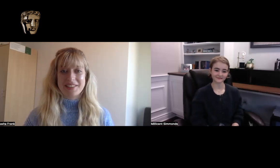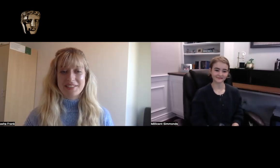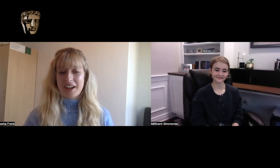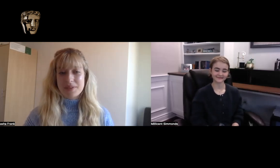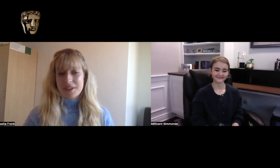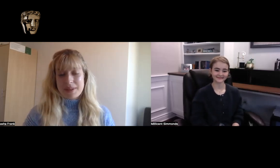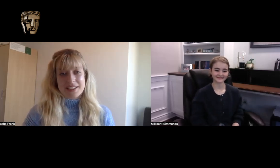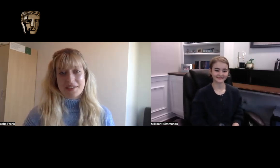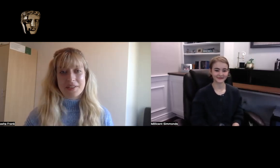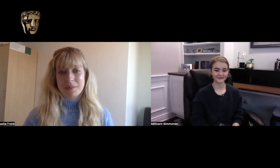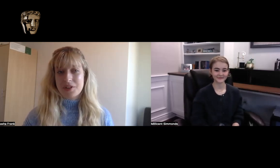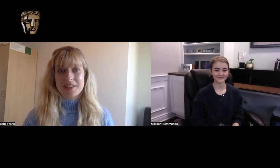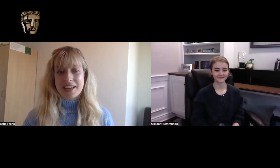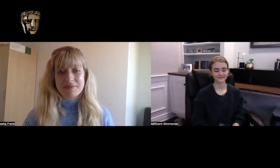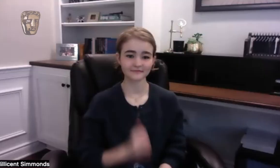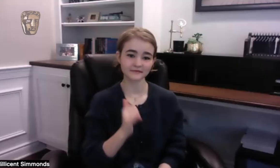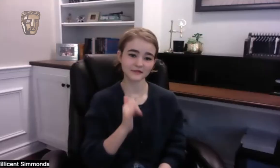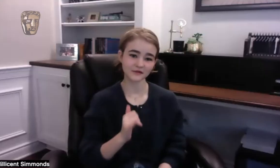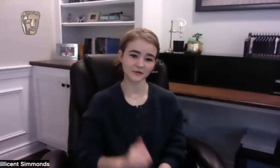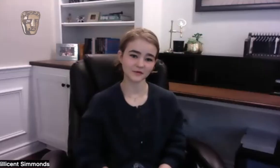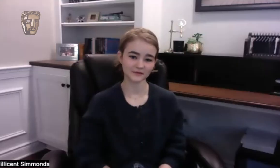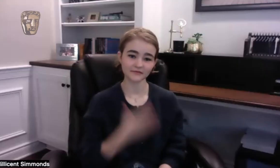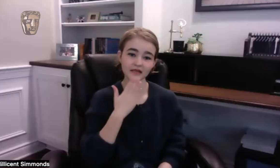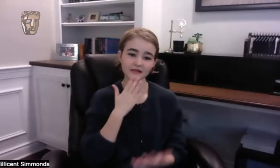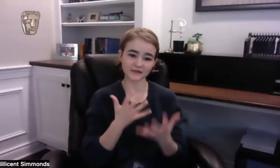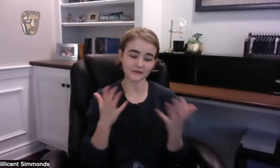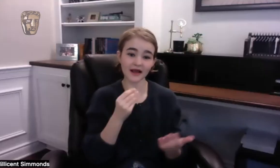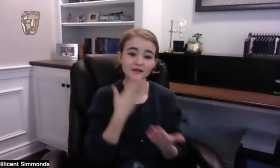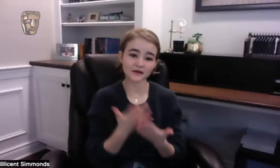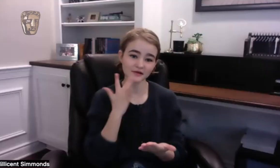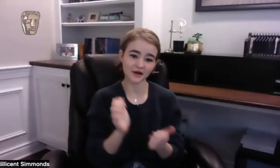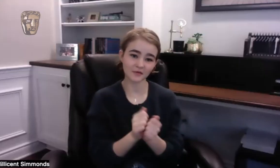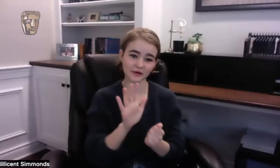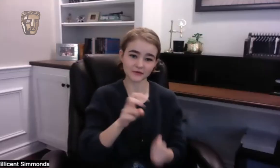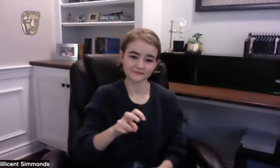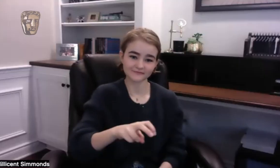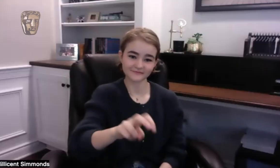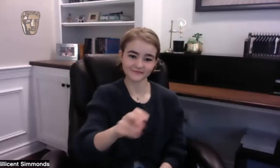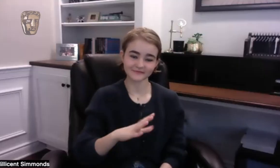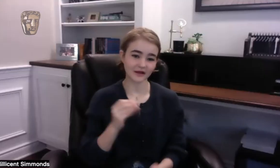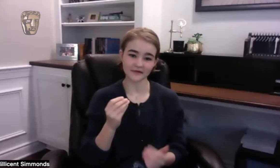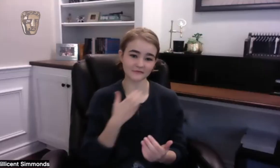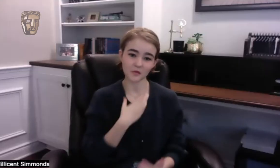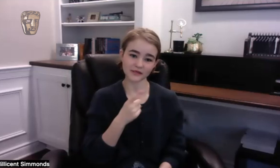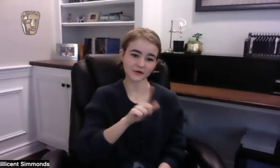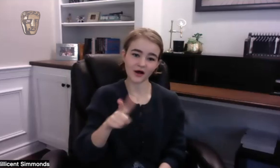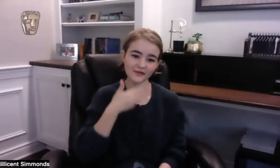I'm so pleased I got this opportunity me too thank you so much and good luck with your journey and I wish you all